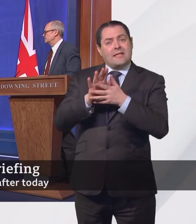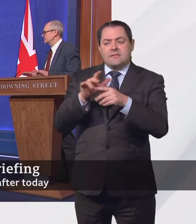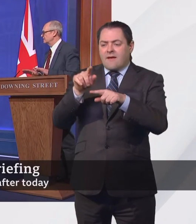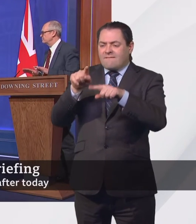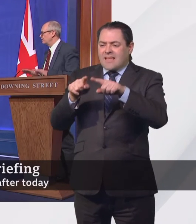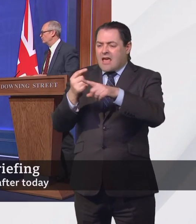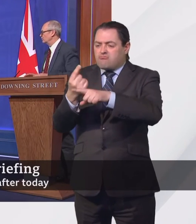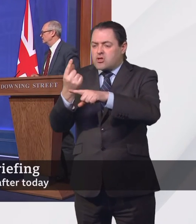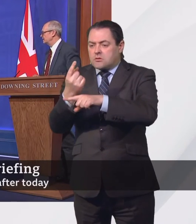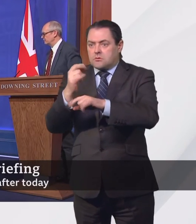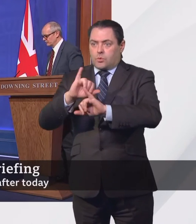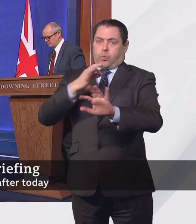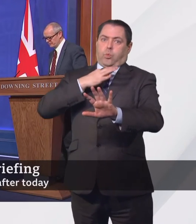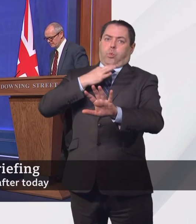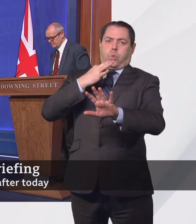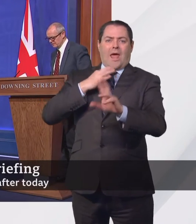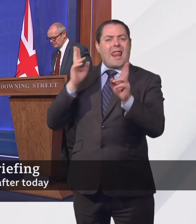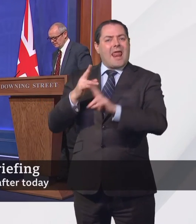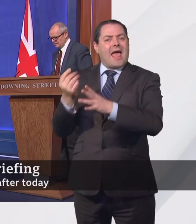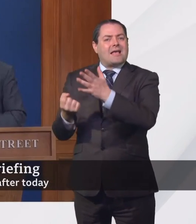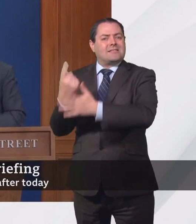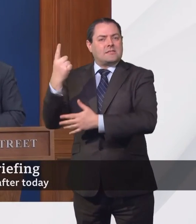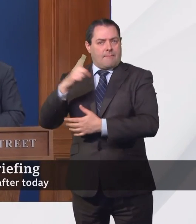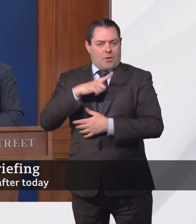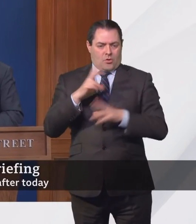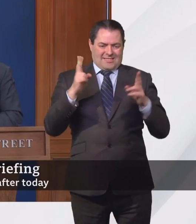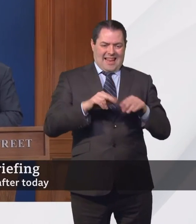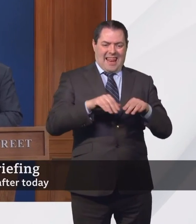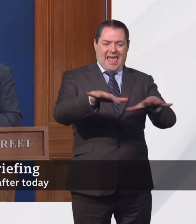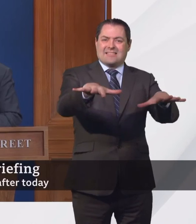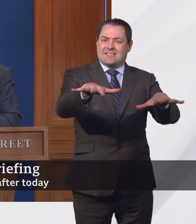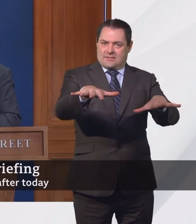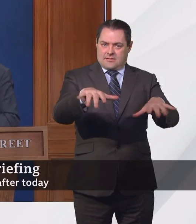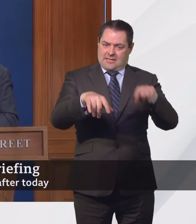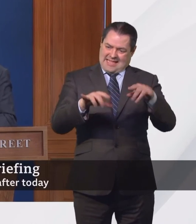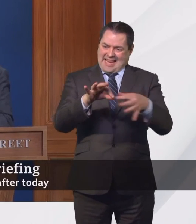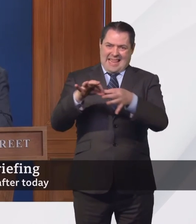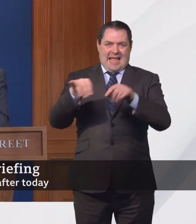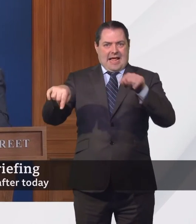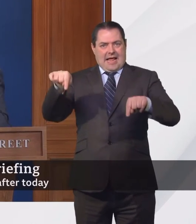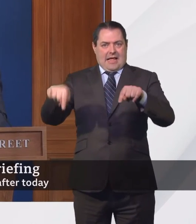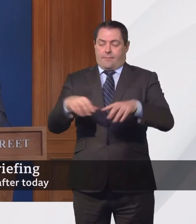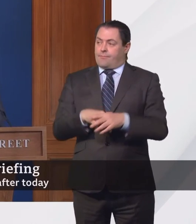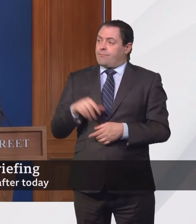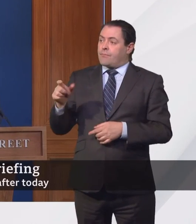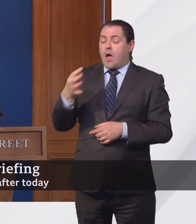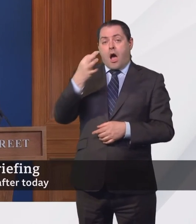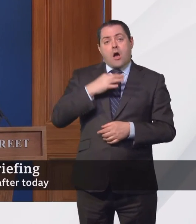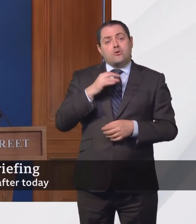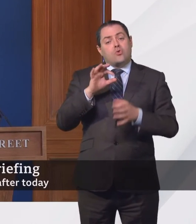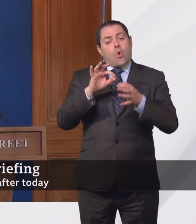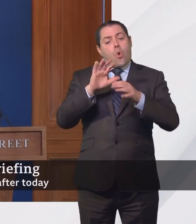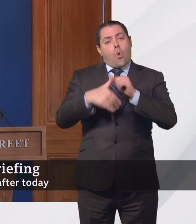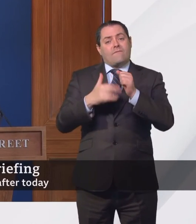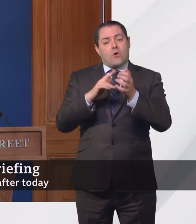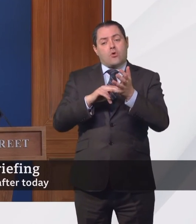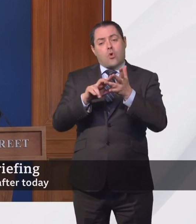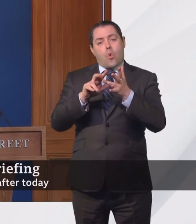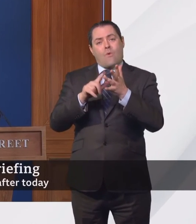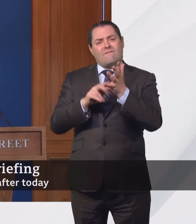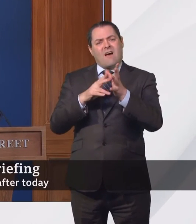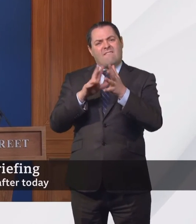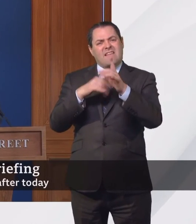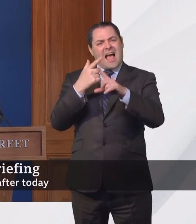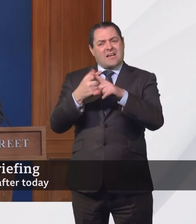emerging, so it's important we keep on top of this. The Novavax question about is an operational one, about when that's delivered, and I can't